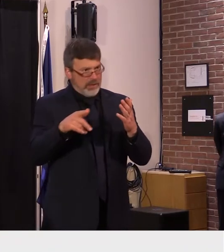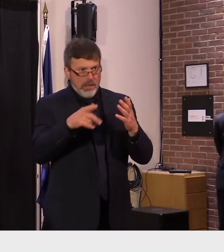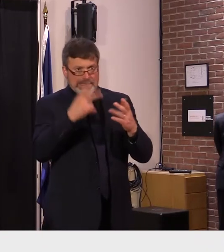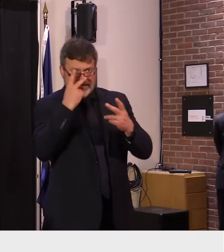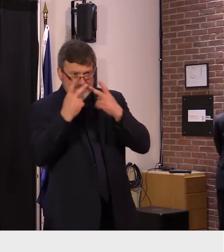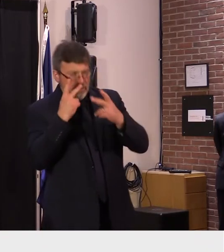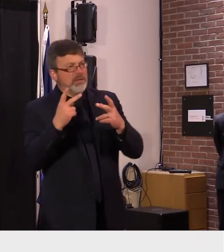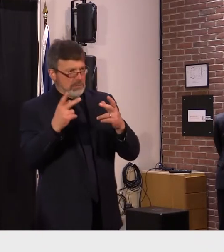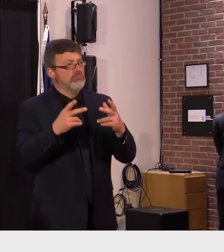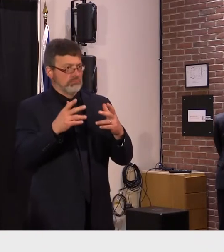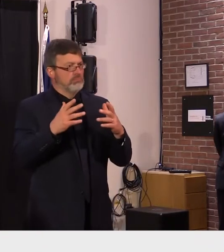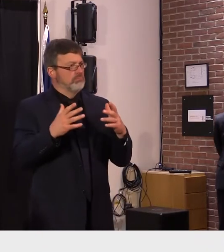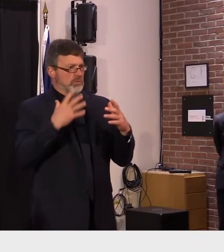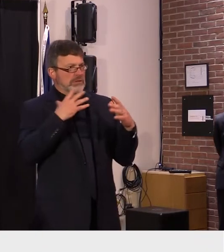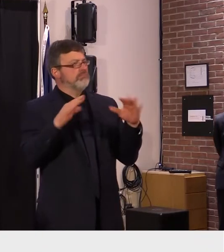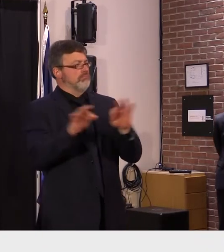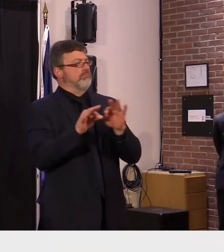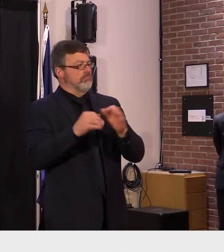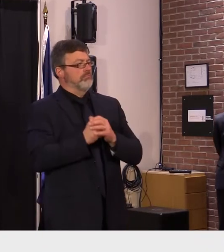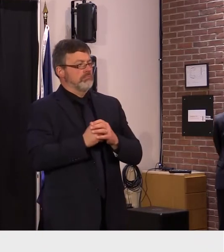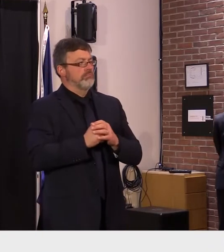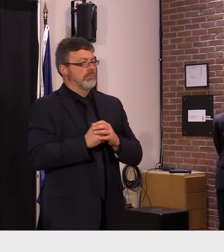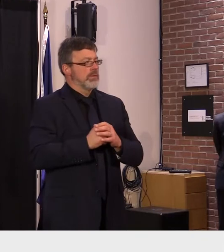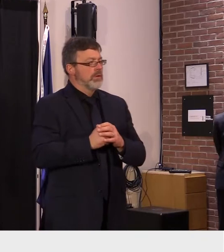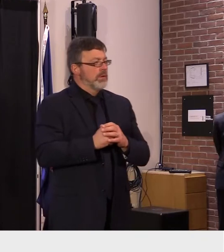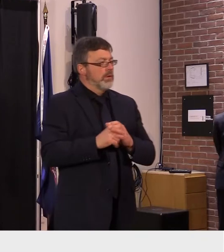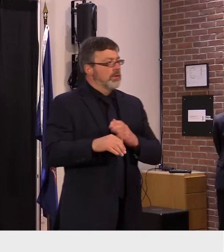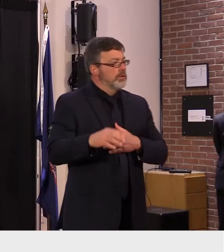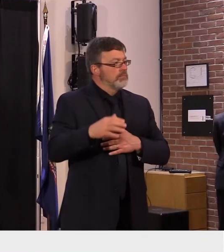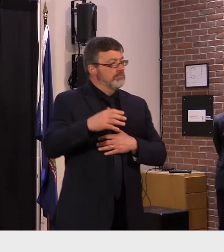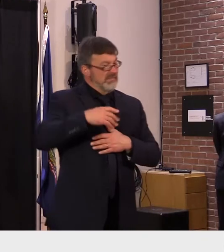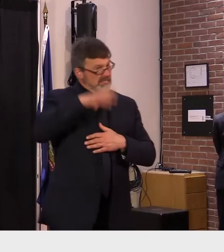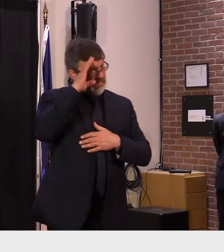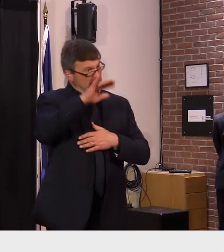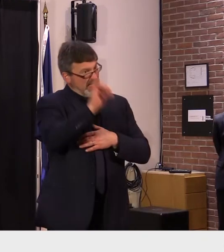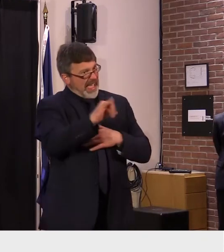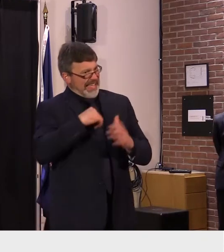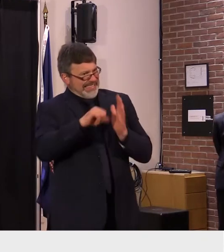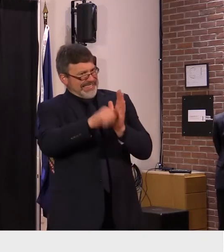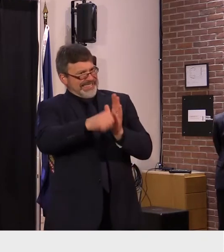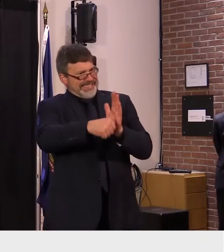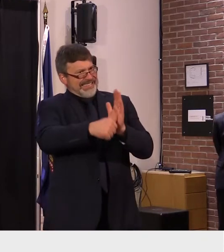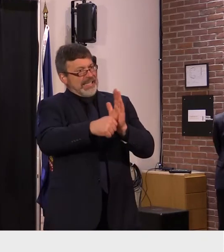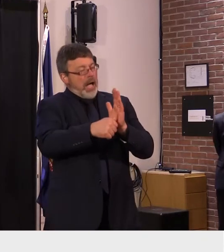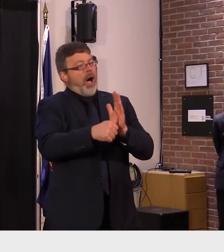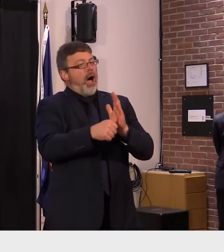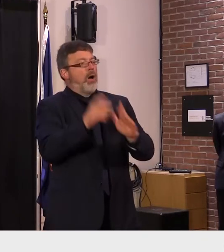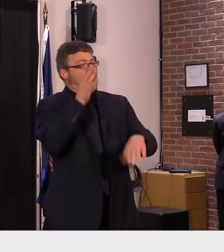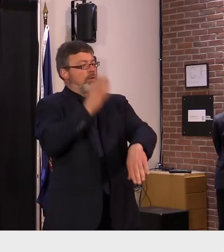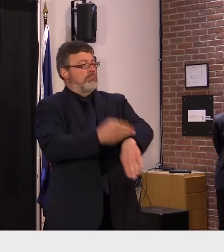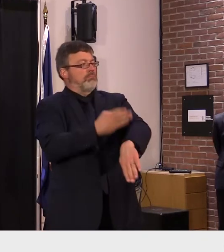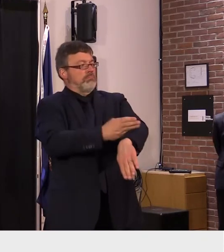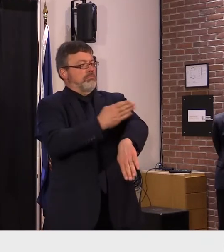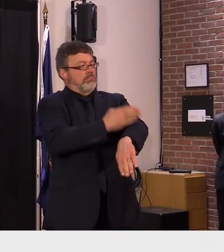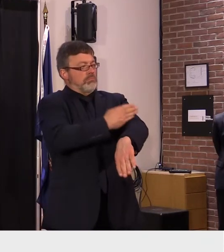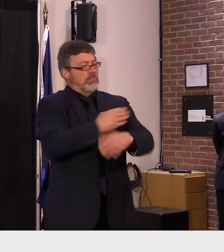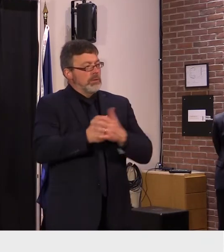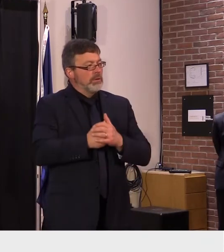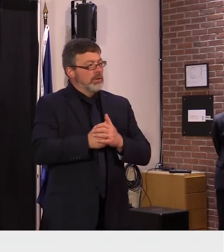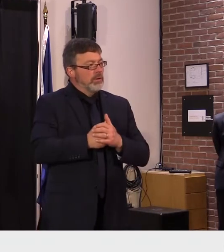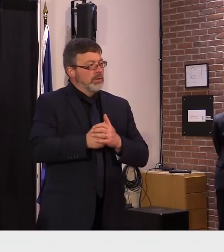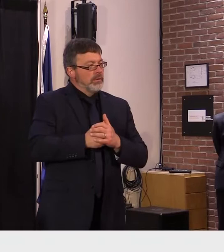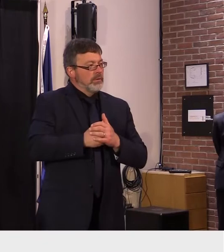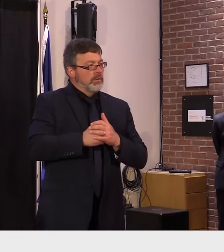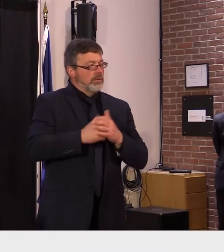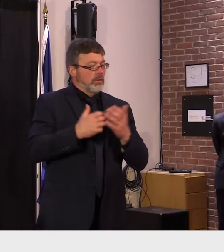threat assessment that appears to be a national trend as well we're having some internal conversation about to what extent that should be mandated for folks